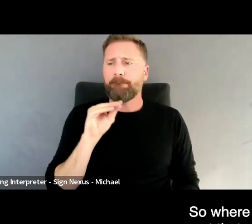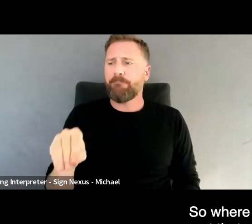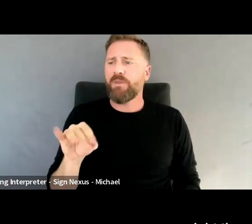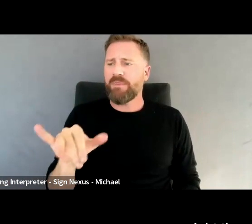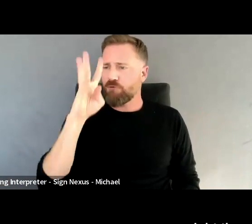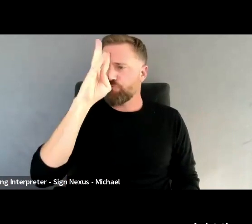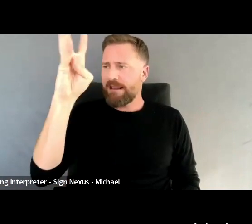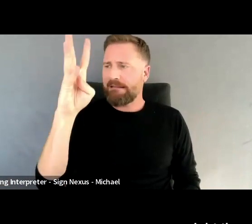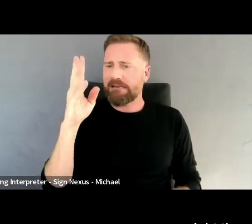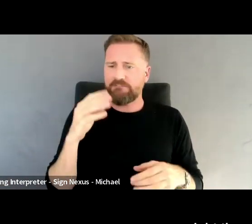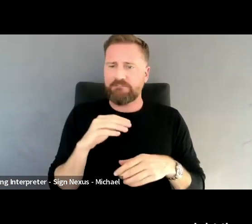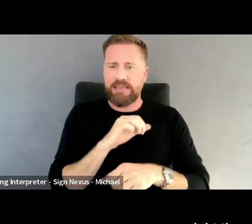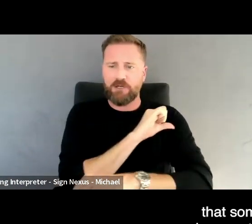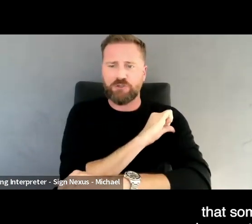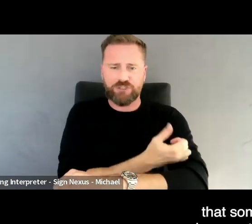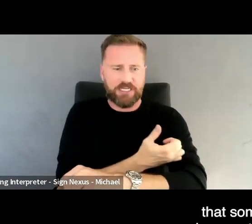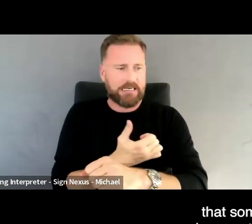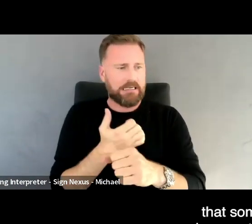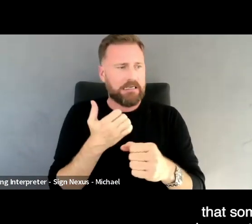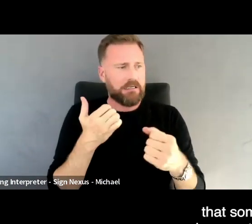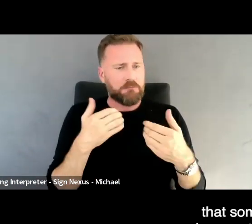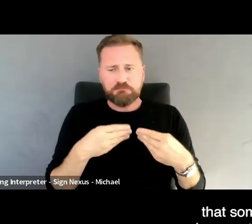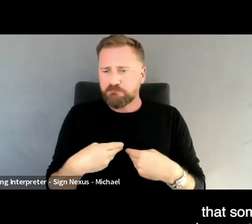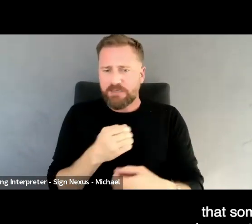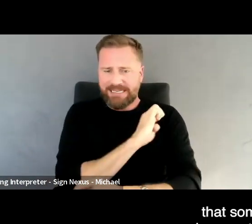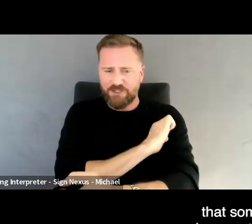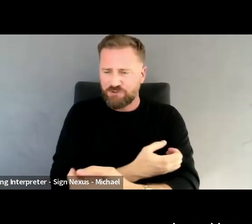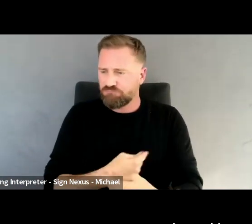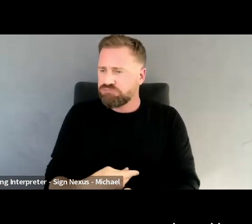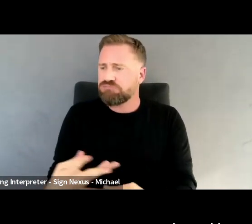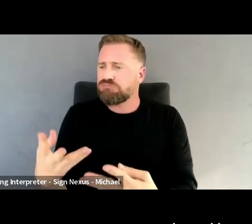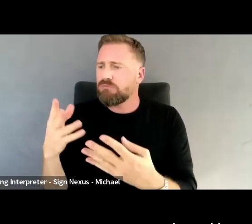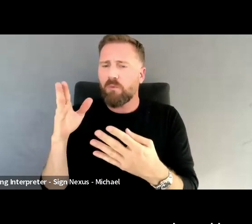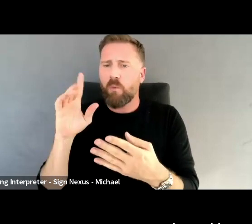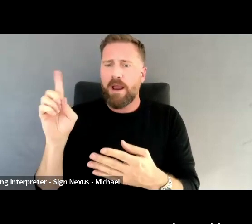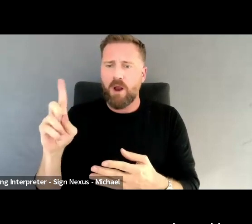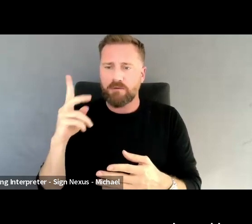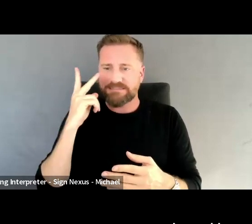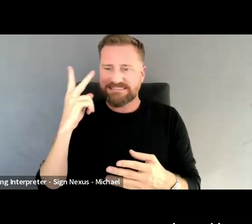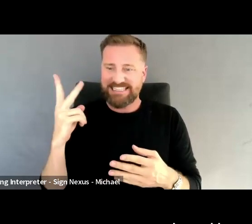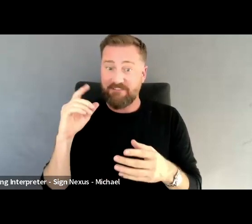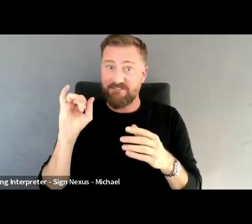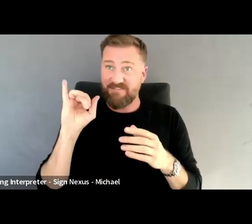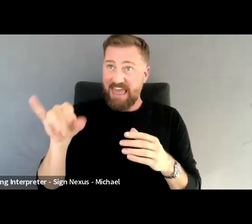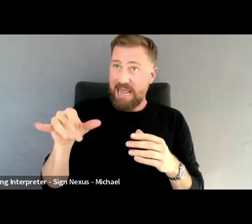right through to checking that something that's been put out in society is working as it was expected.